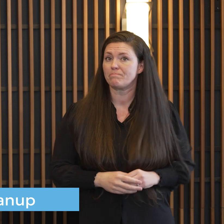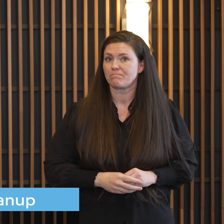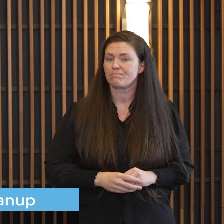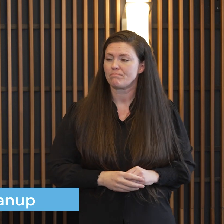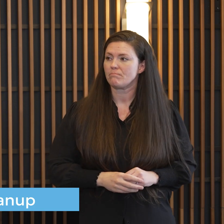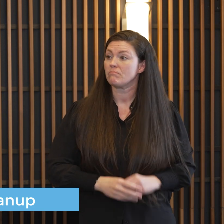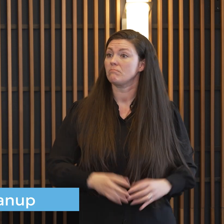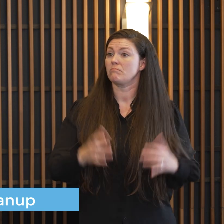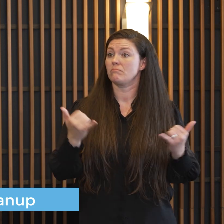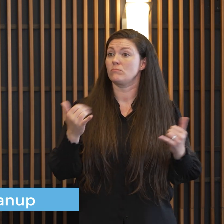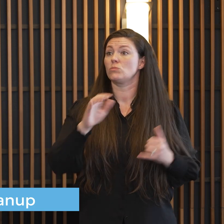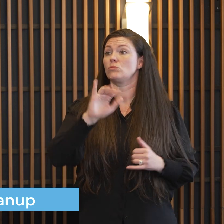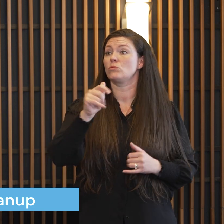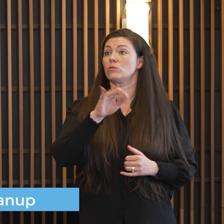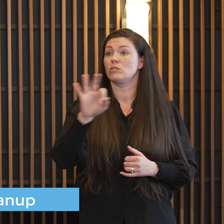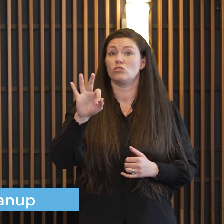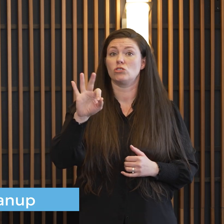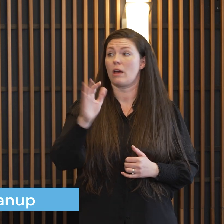Jeff Gardner